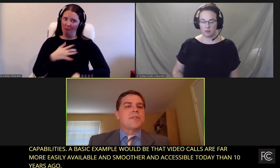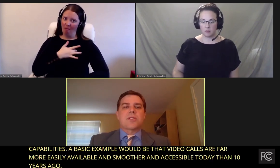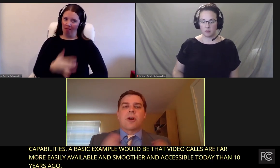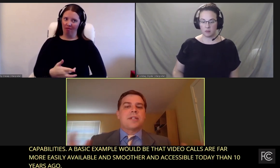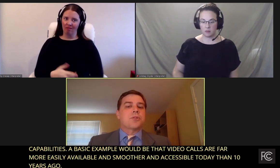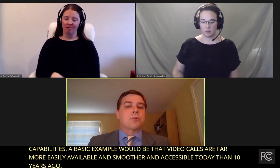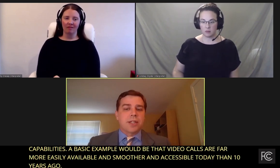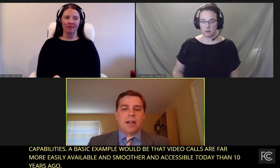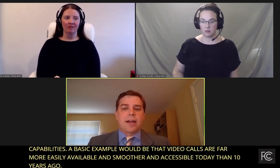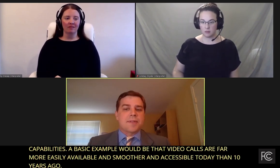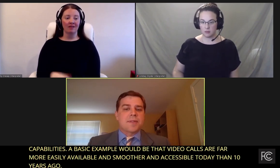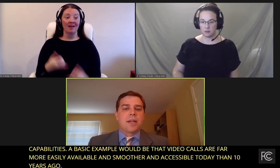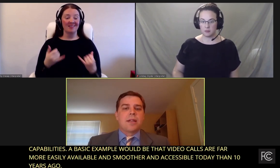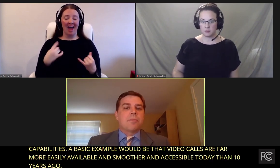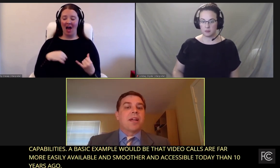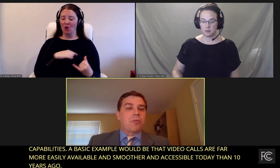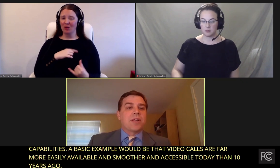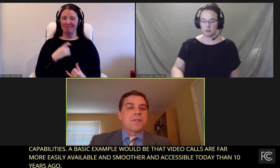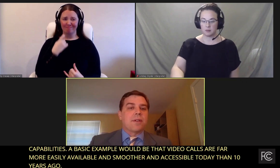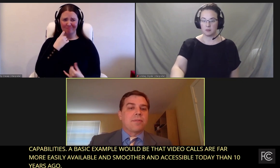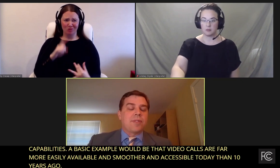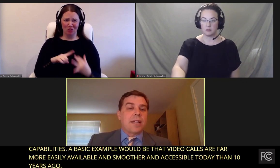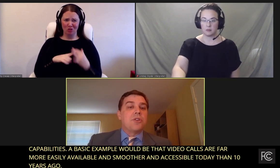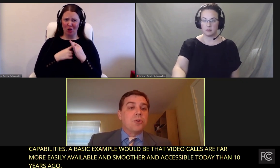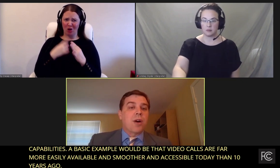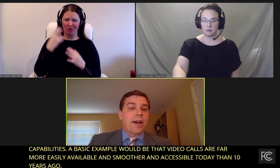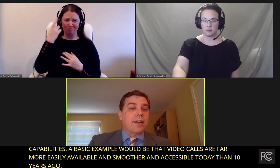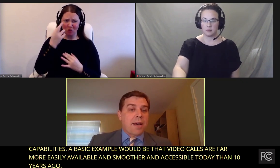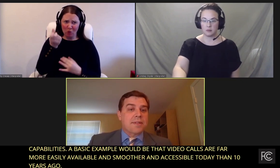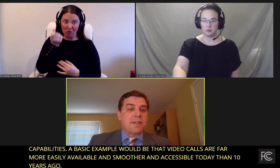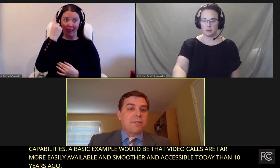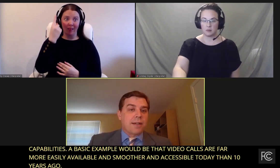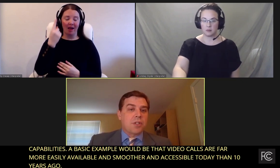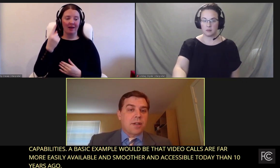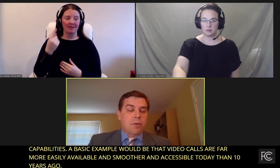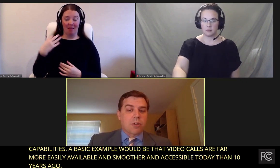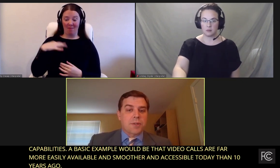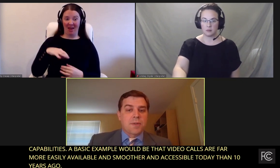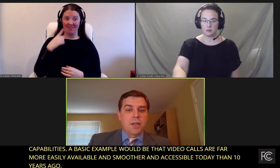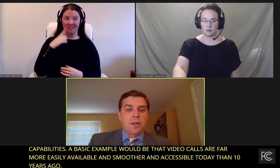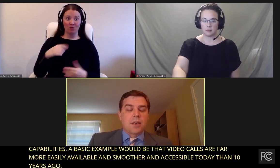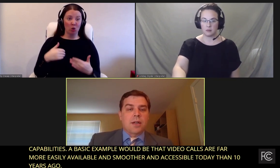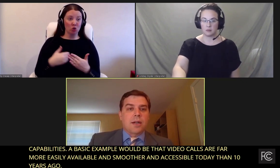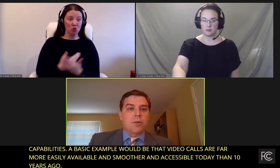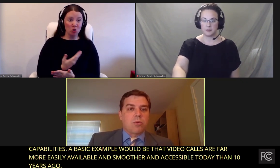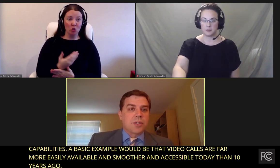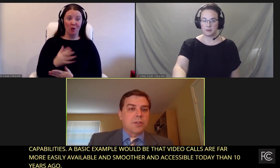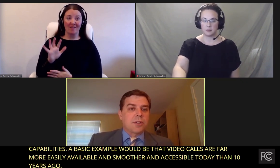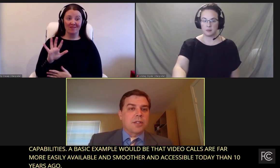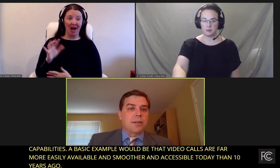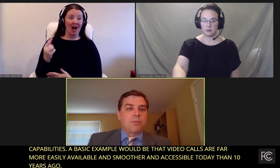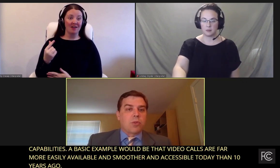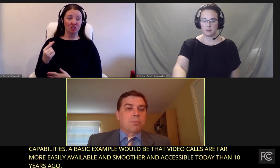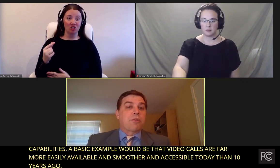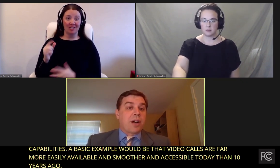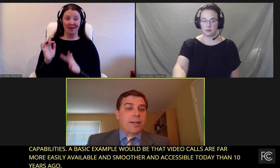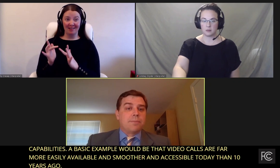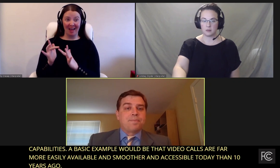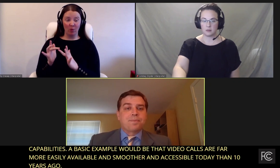we're only starting to realize the benefits of that new high capacity 5G networks will